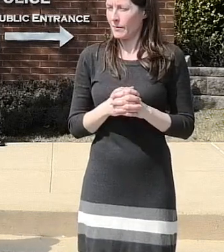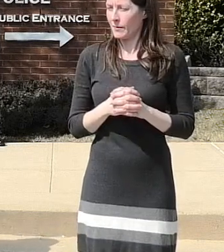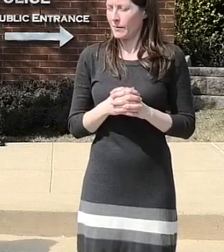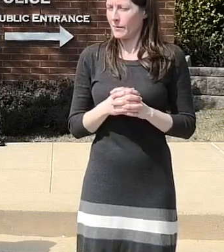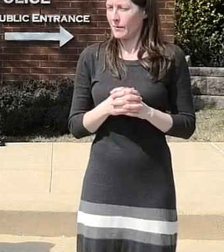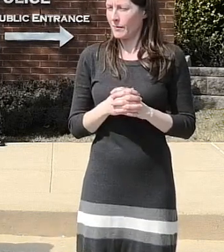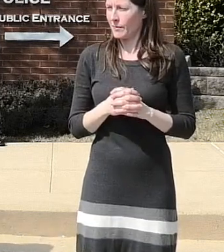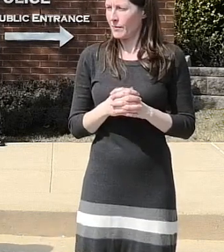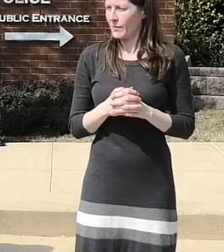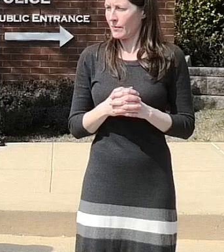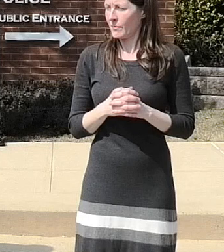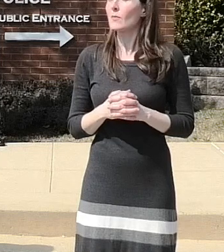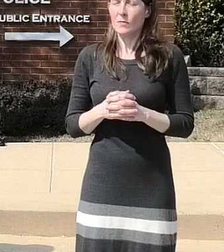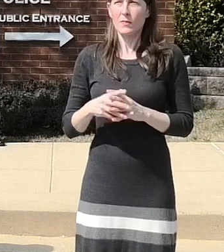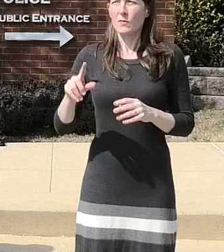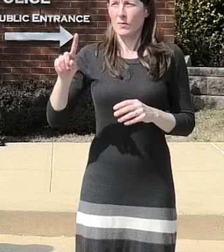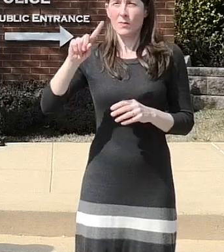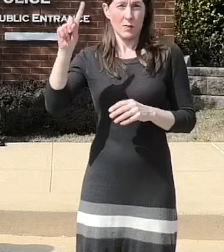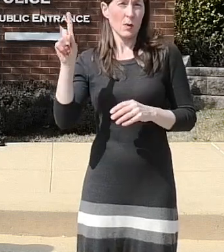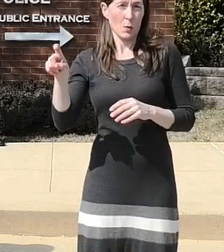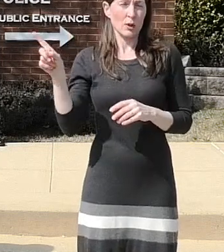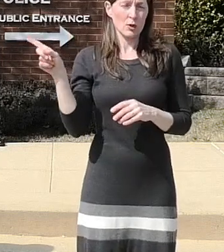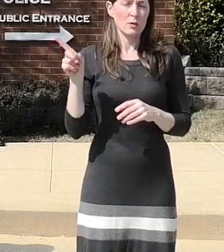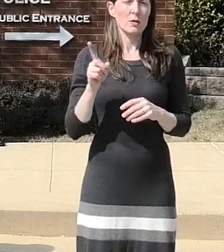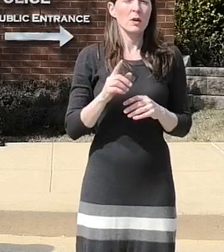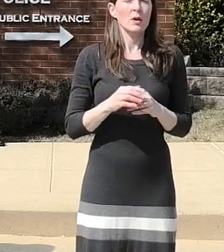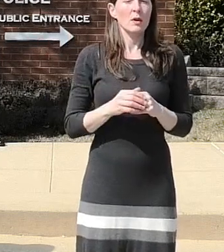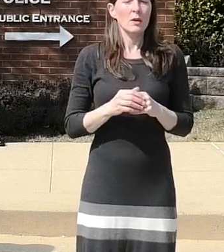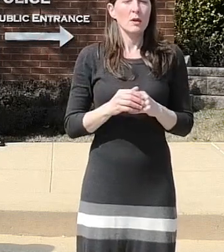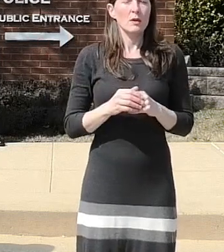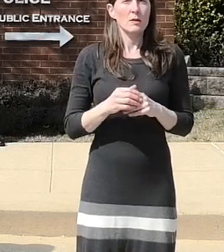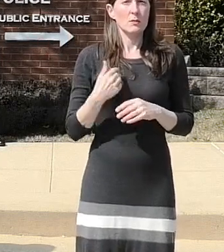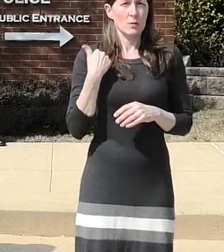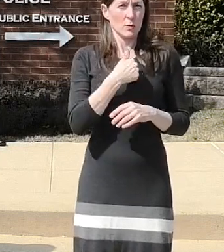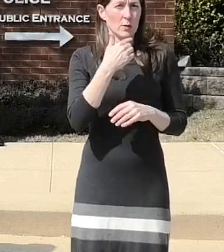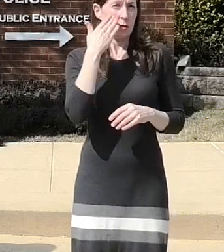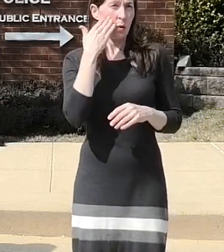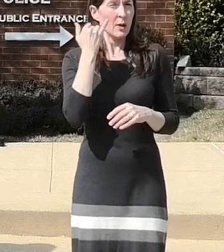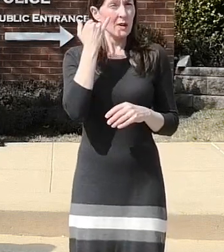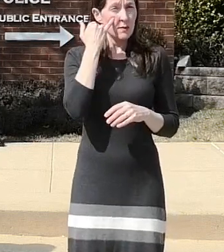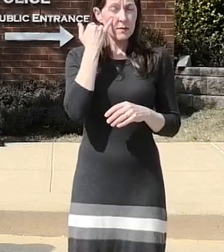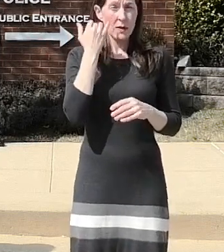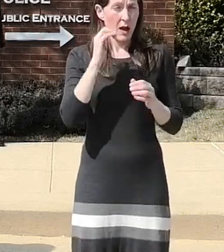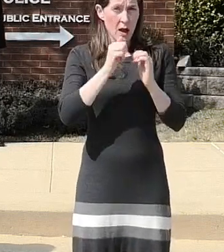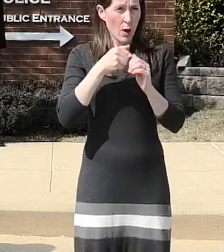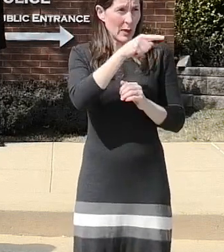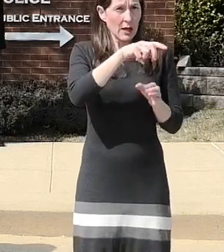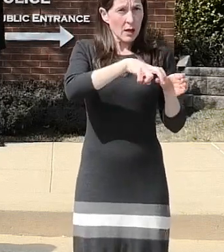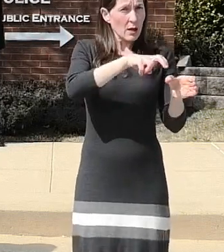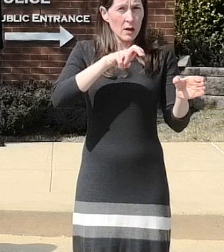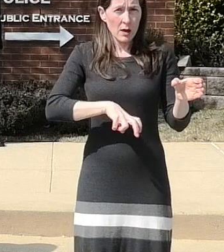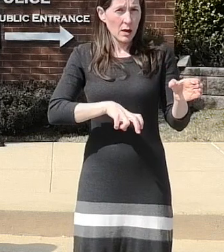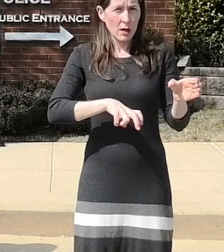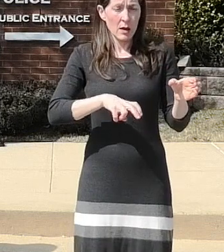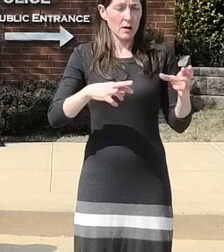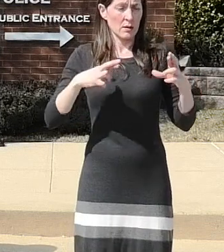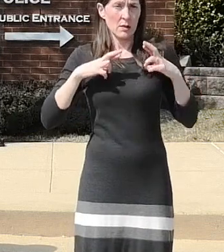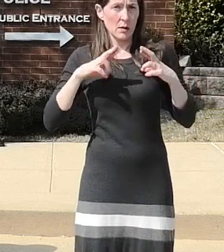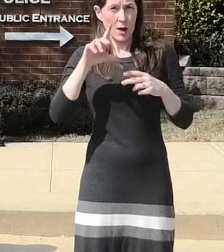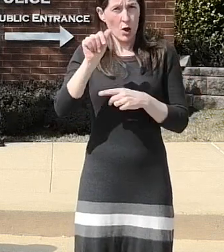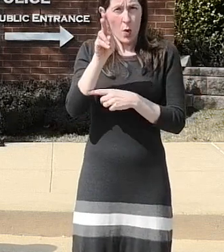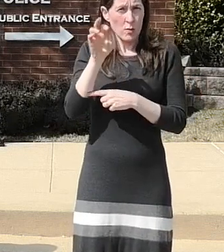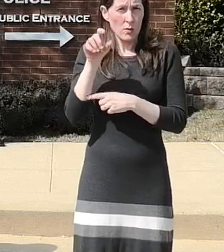the question was uh do i know if his resignation and laurel had anything to do with